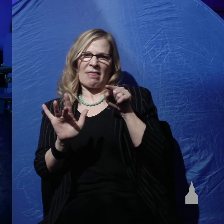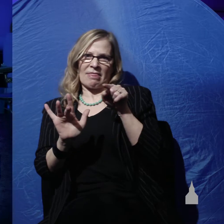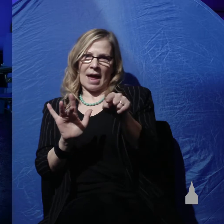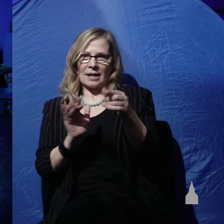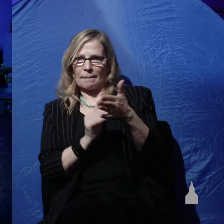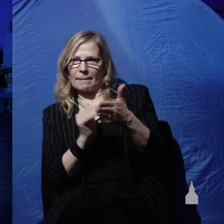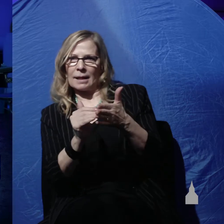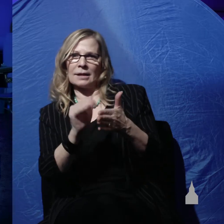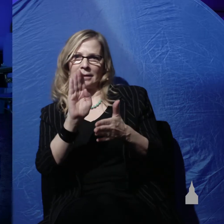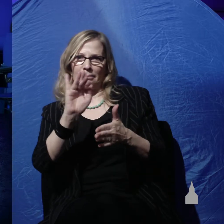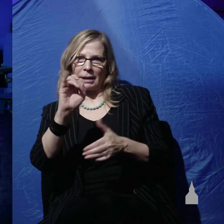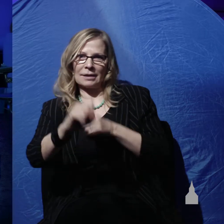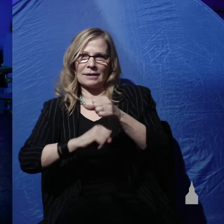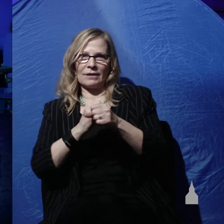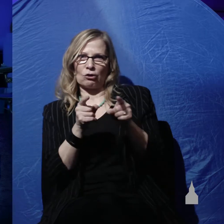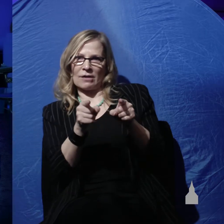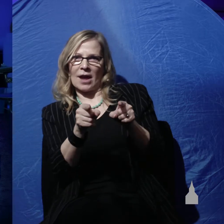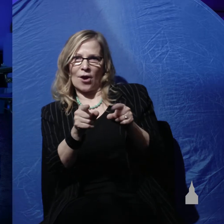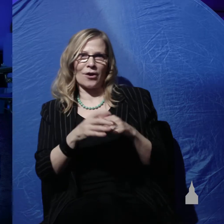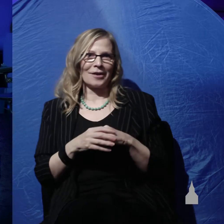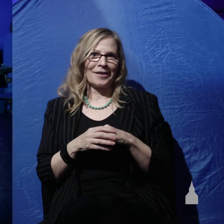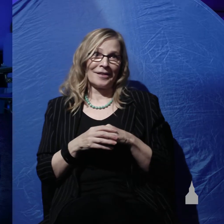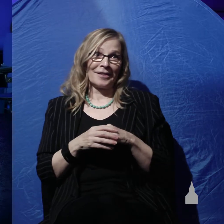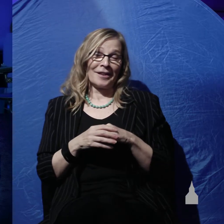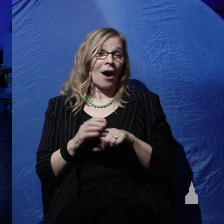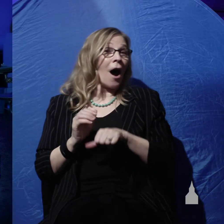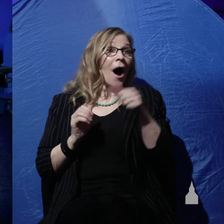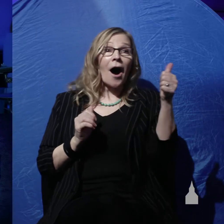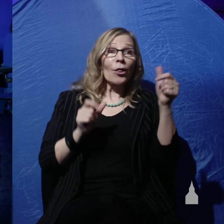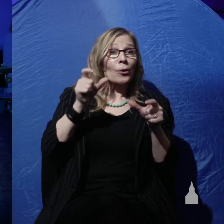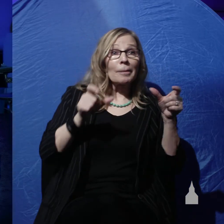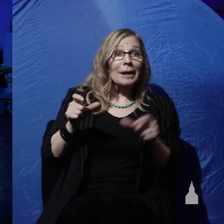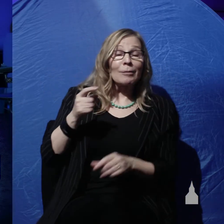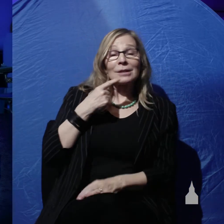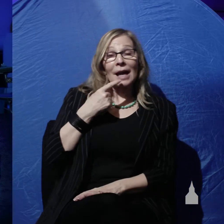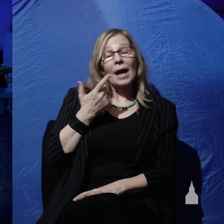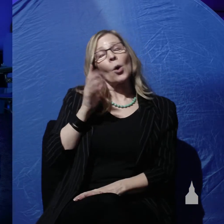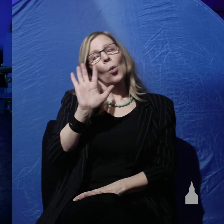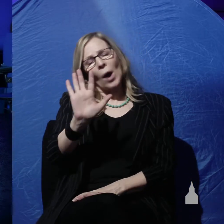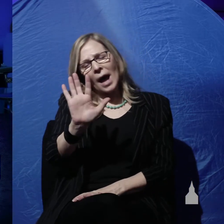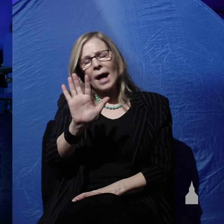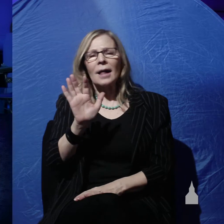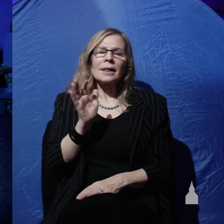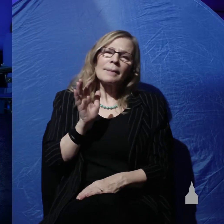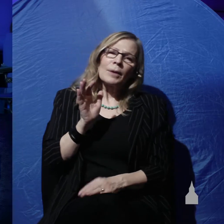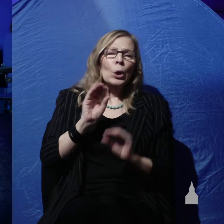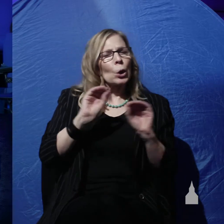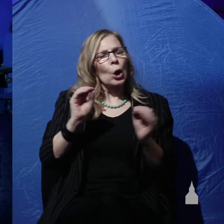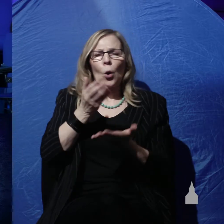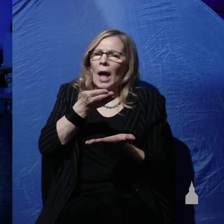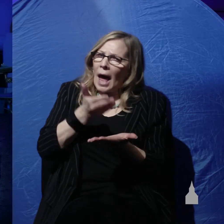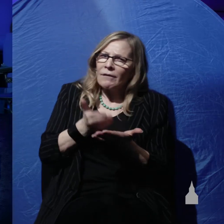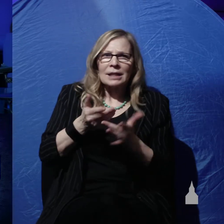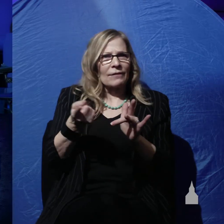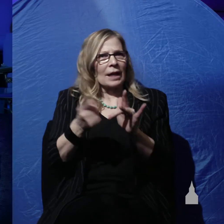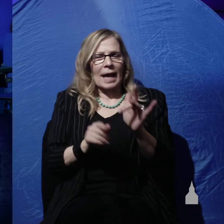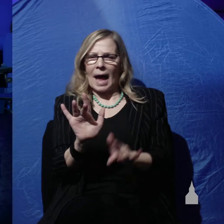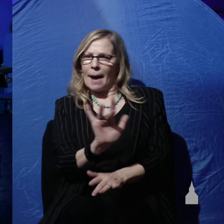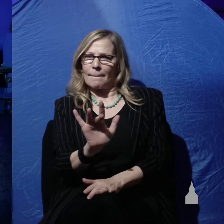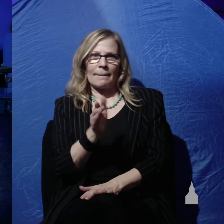of years. And others today say, well, no, there's no evidence of a gap there in the biblical text.